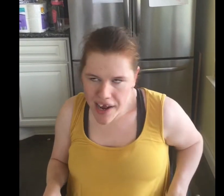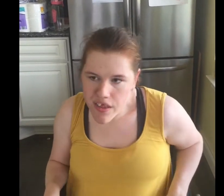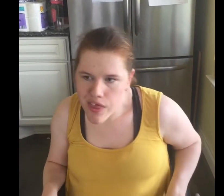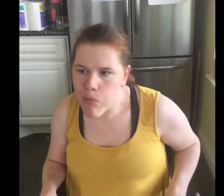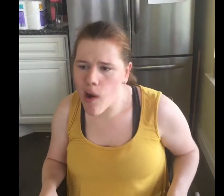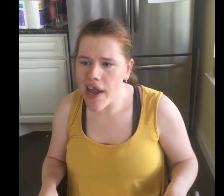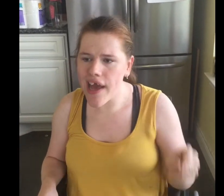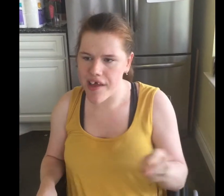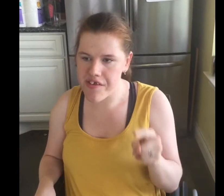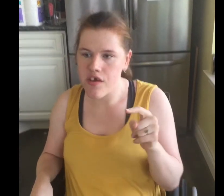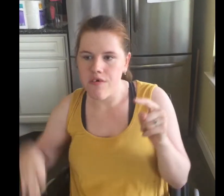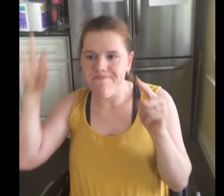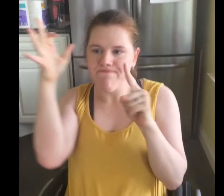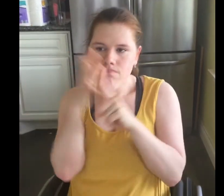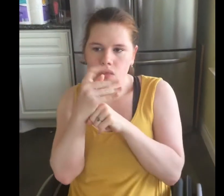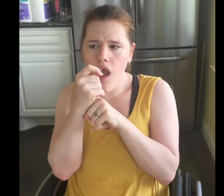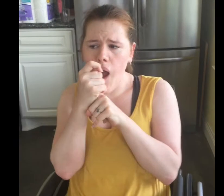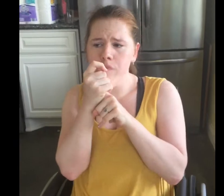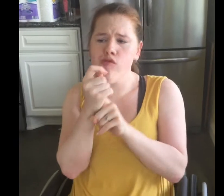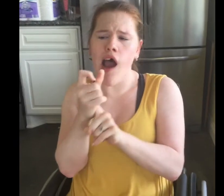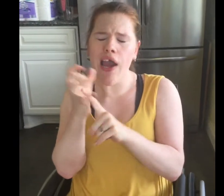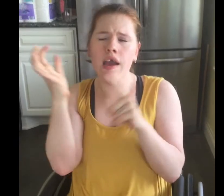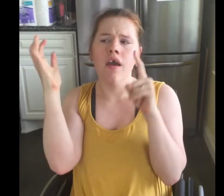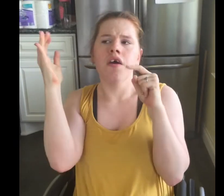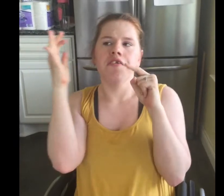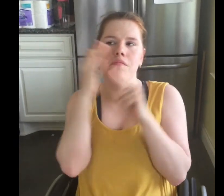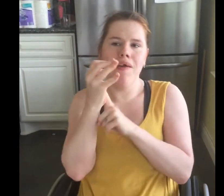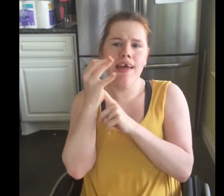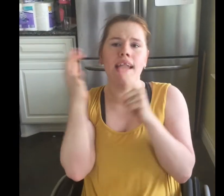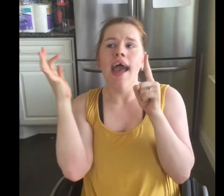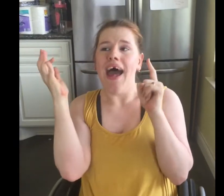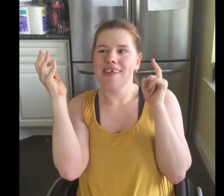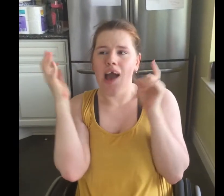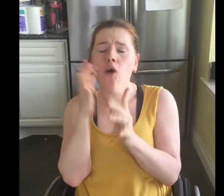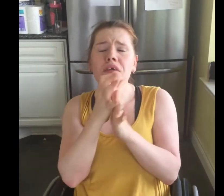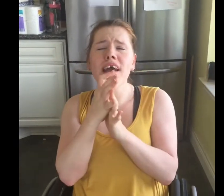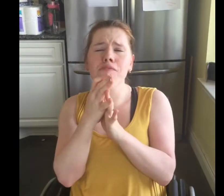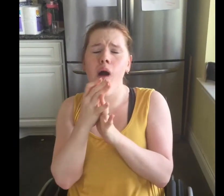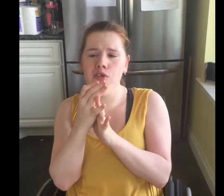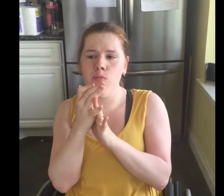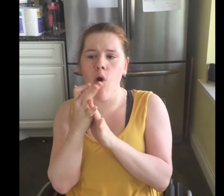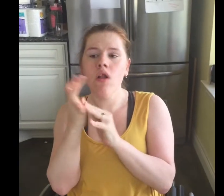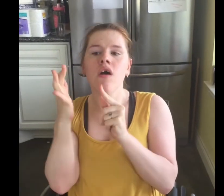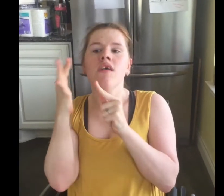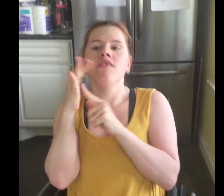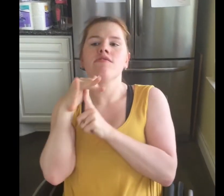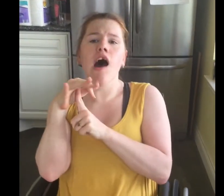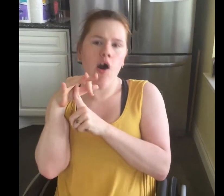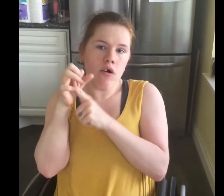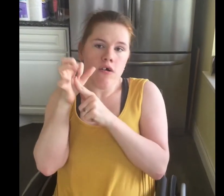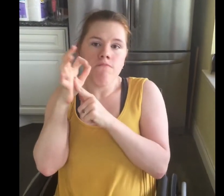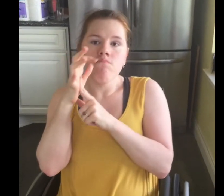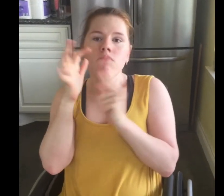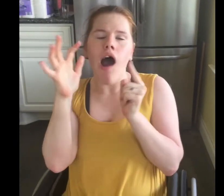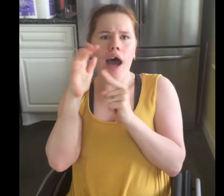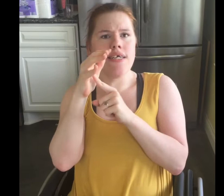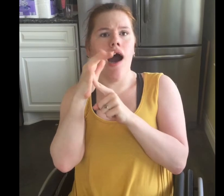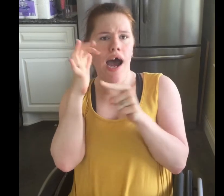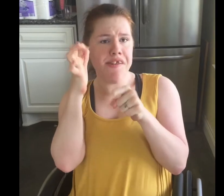But the point is I'm trying to be as healthy as possible. So I got,